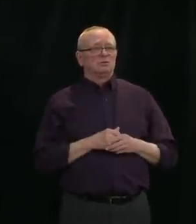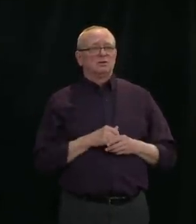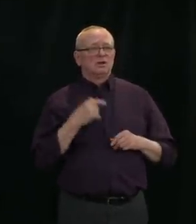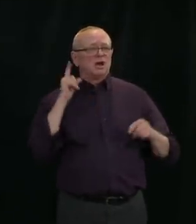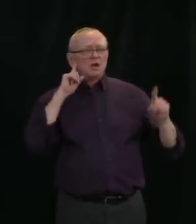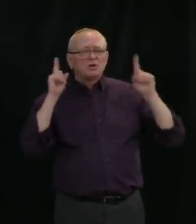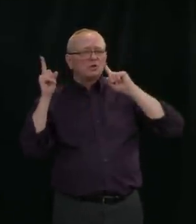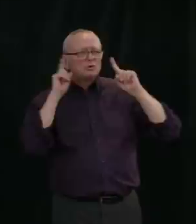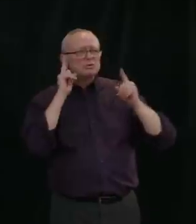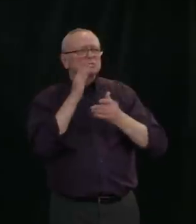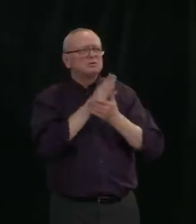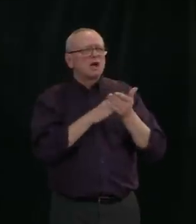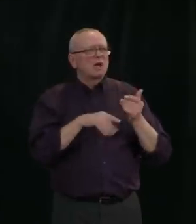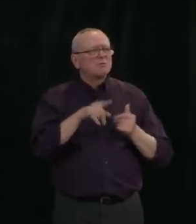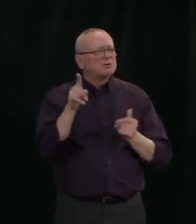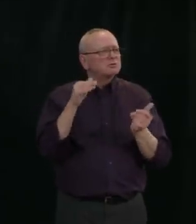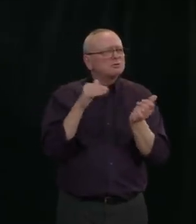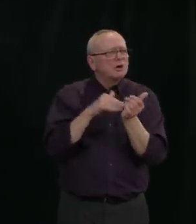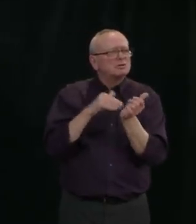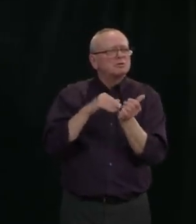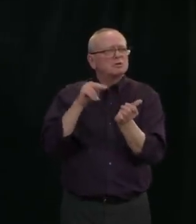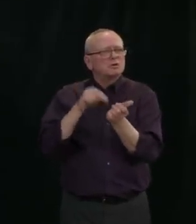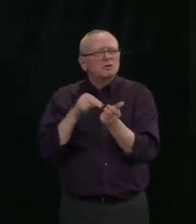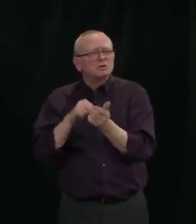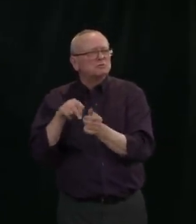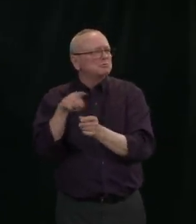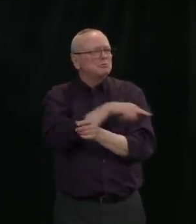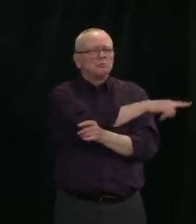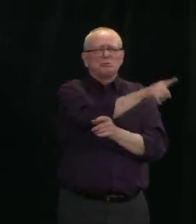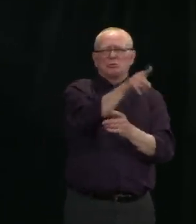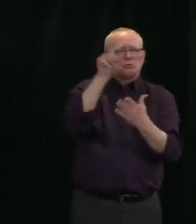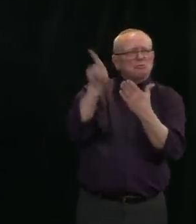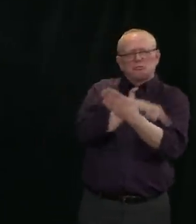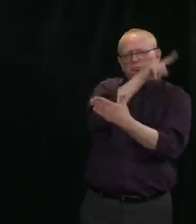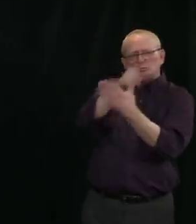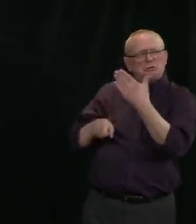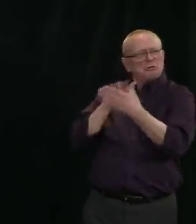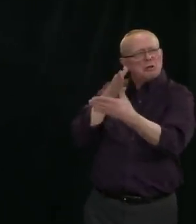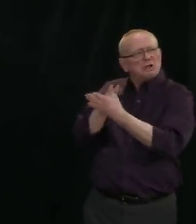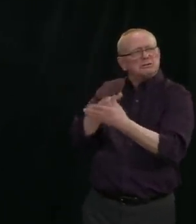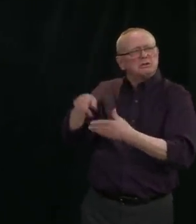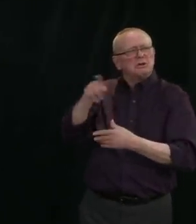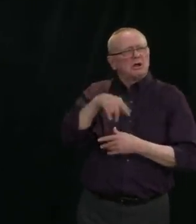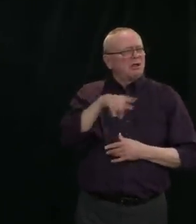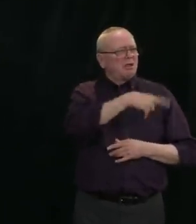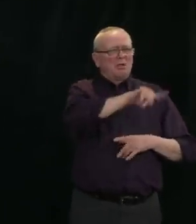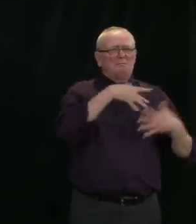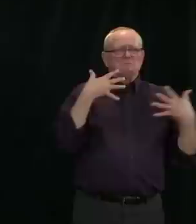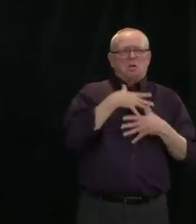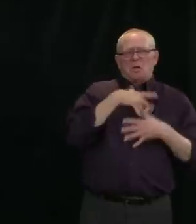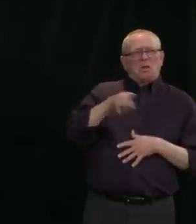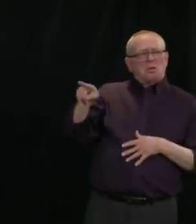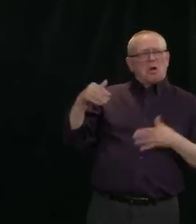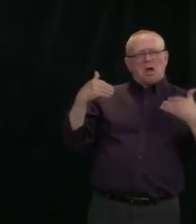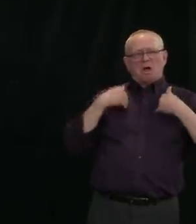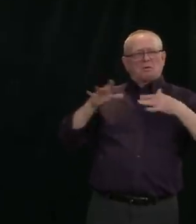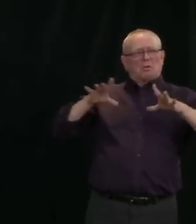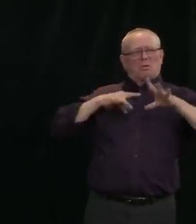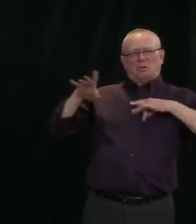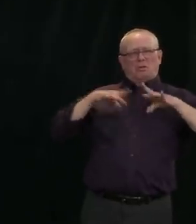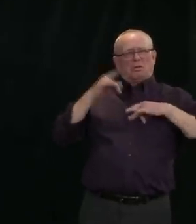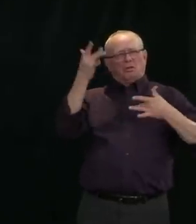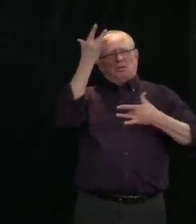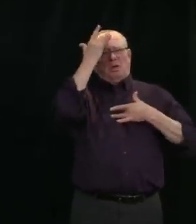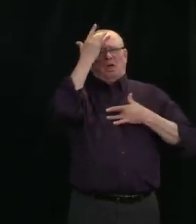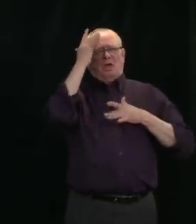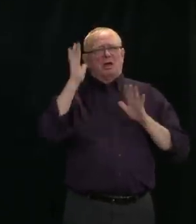discrimination due to the fear that they will be more likely to carry the virus. This discrimination even includes threats of